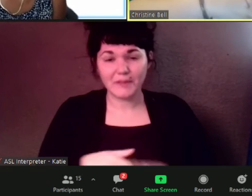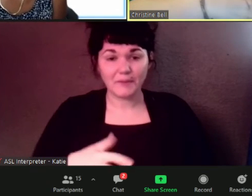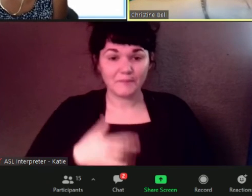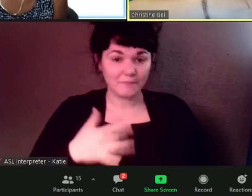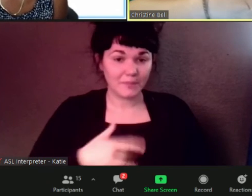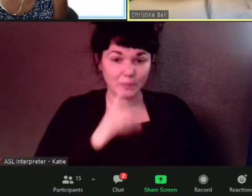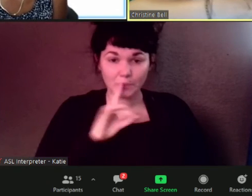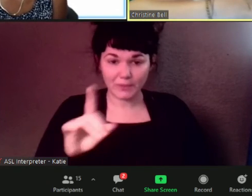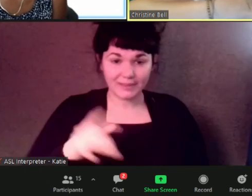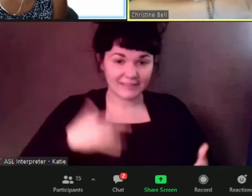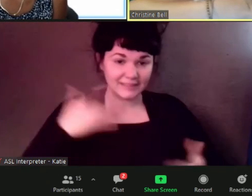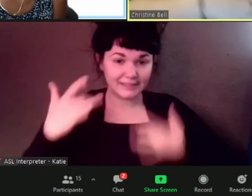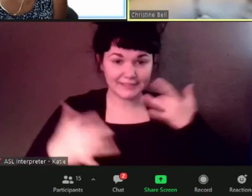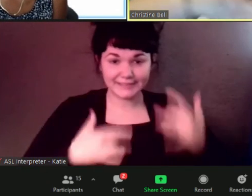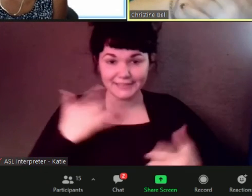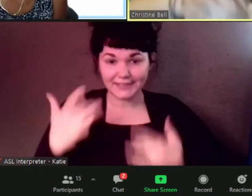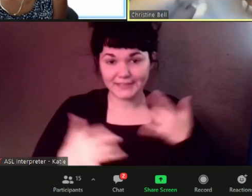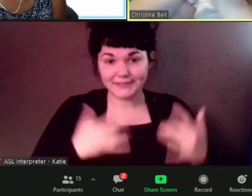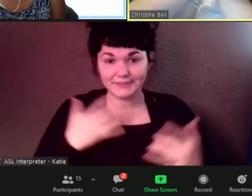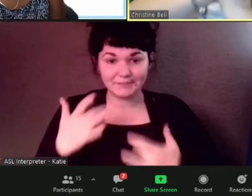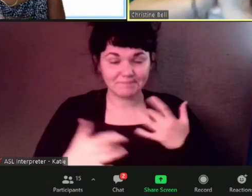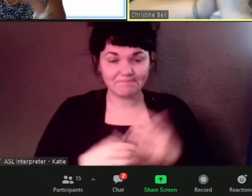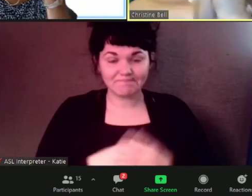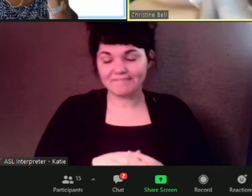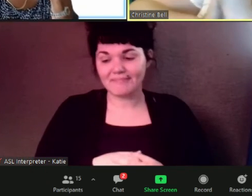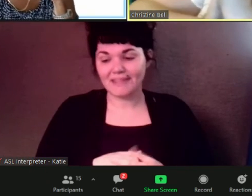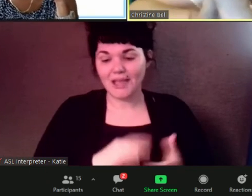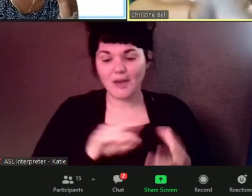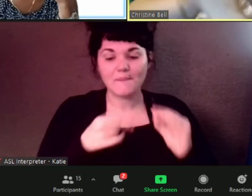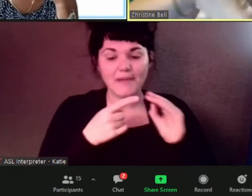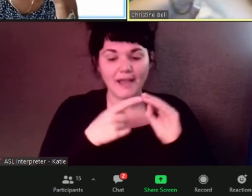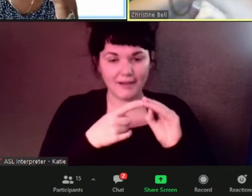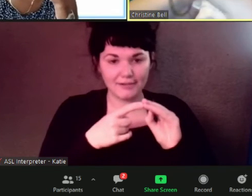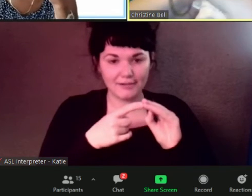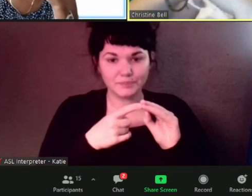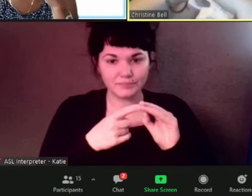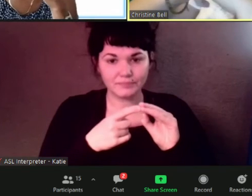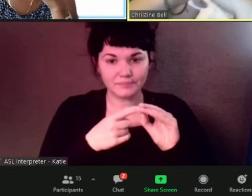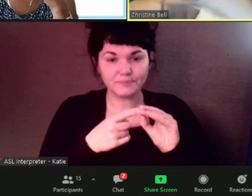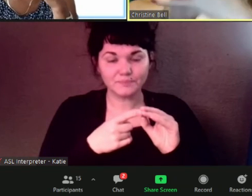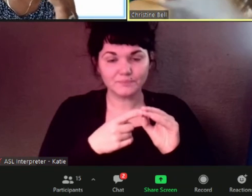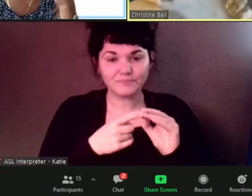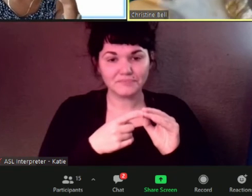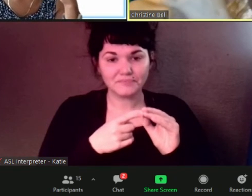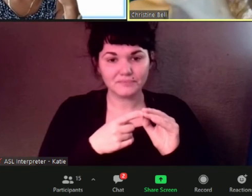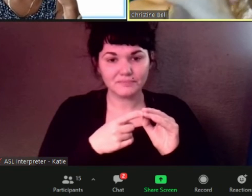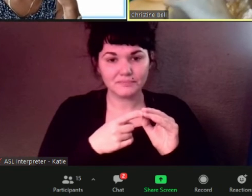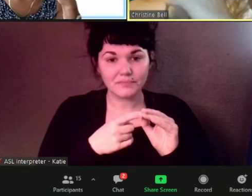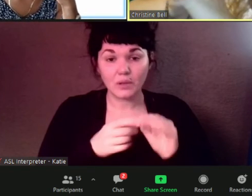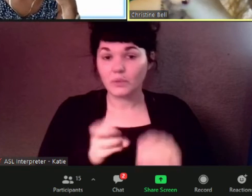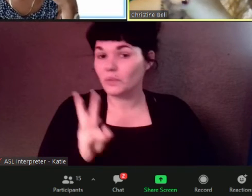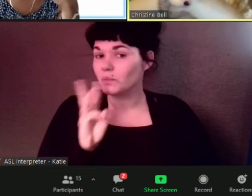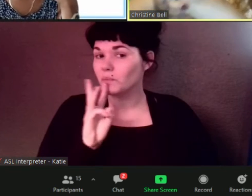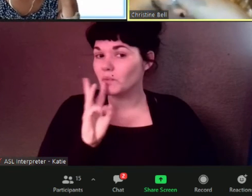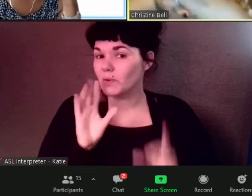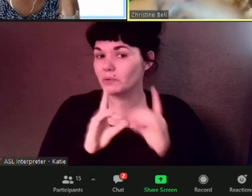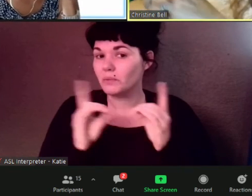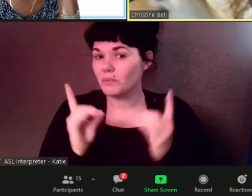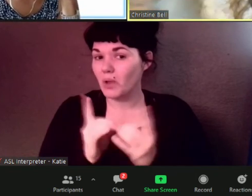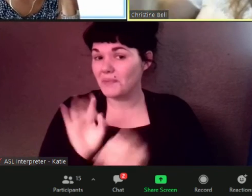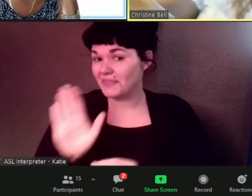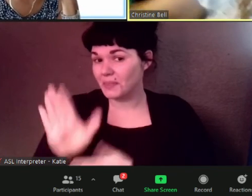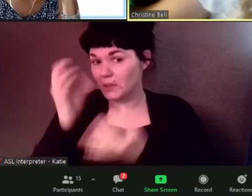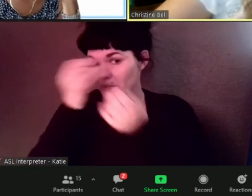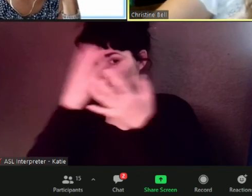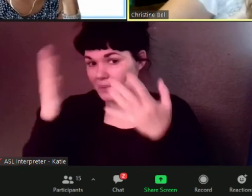um about the the information that the water department is going to send us so that we can better